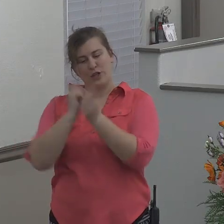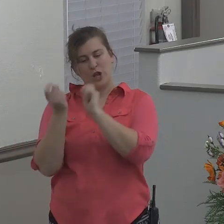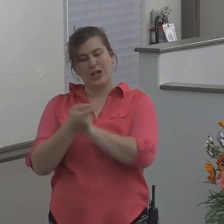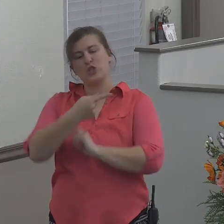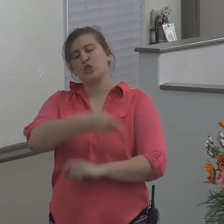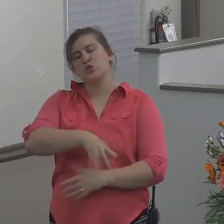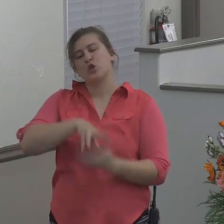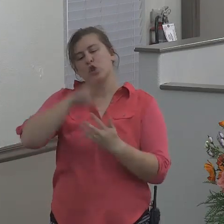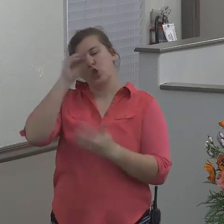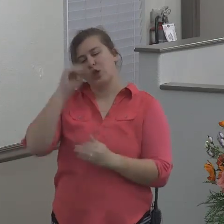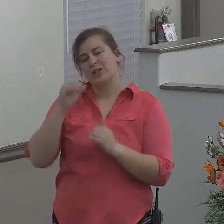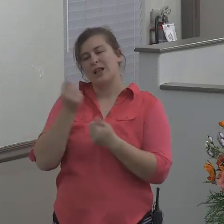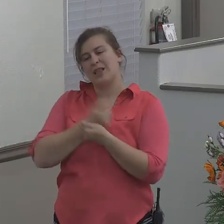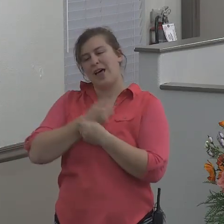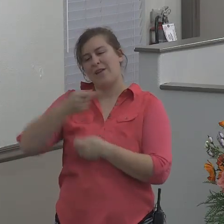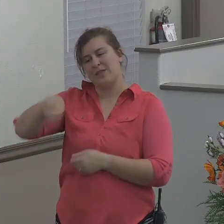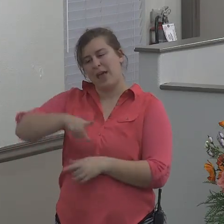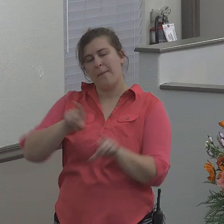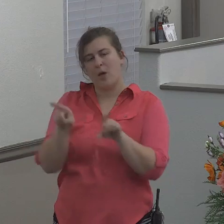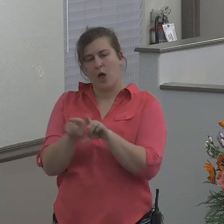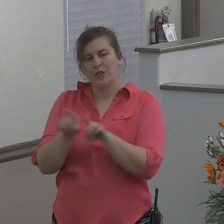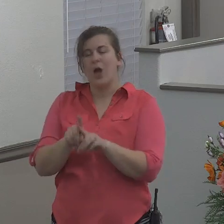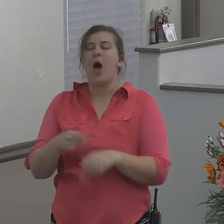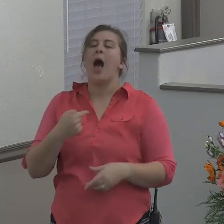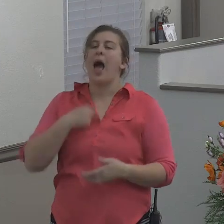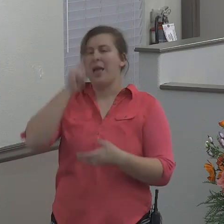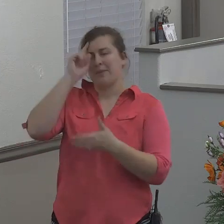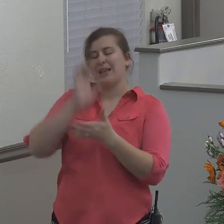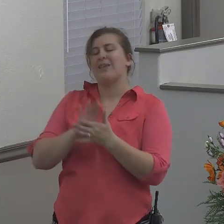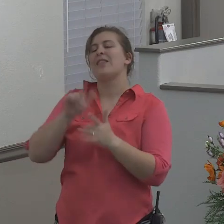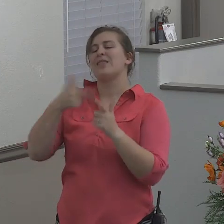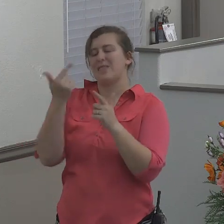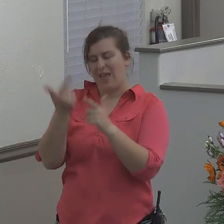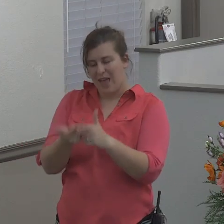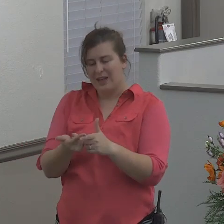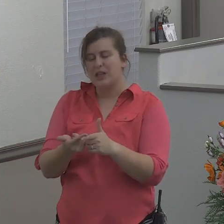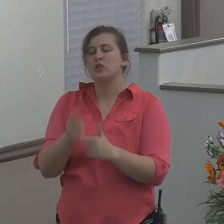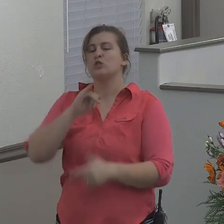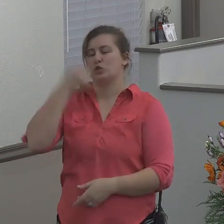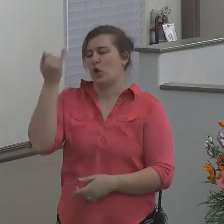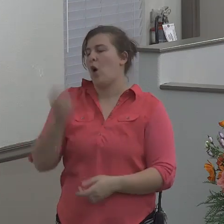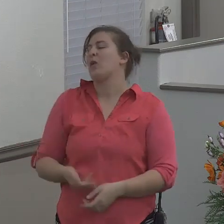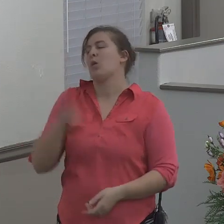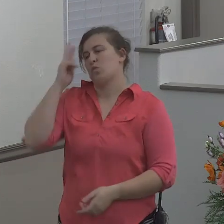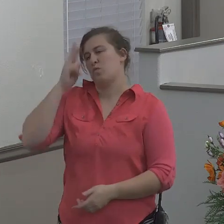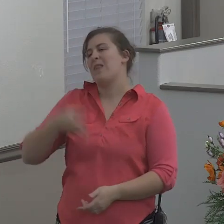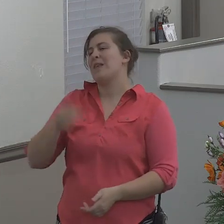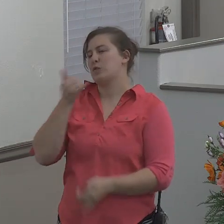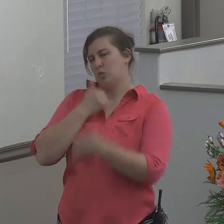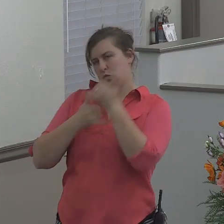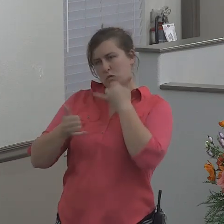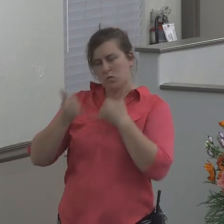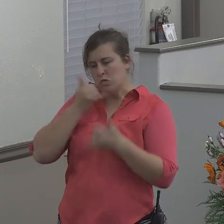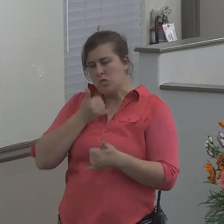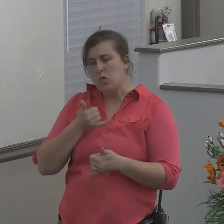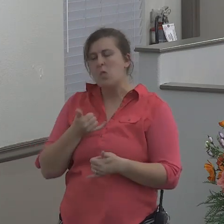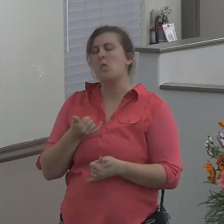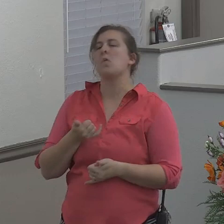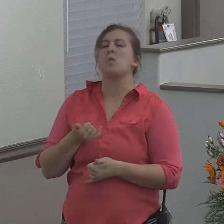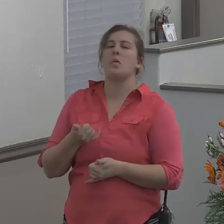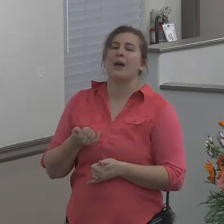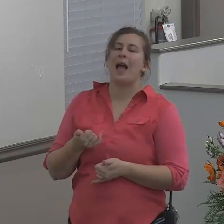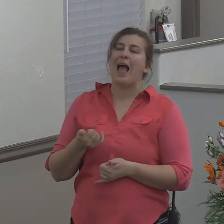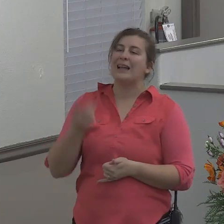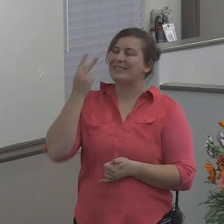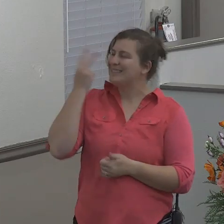learn them too I believe then Jonah realized that he had been wrong this whole time he ended up seeing everything